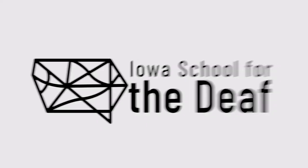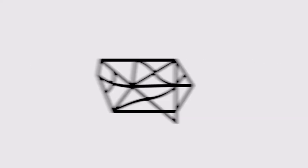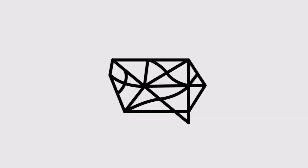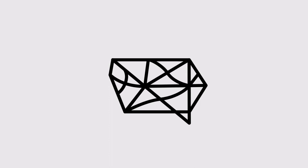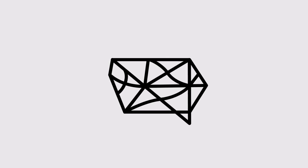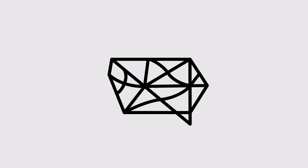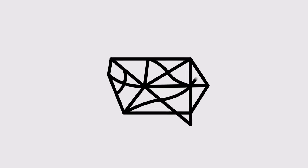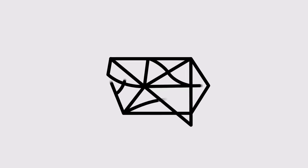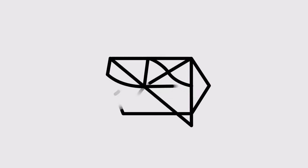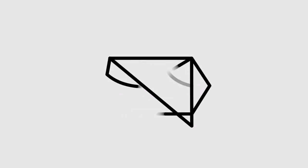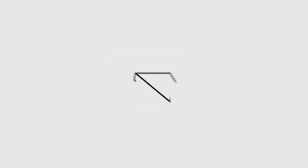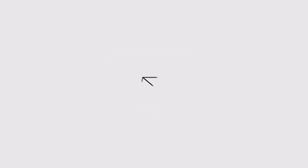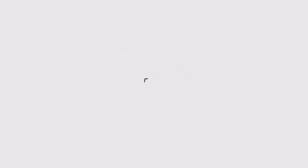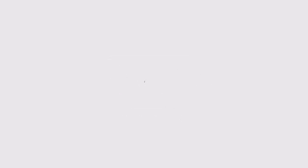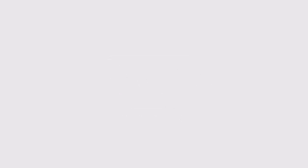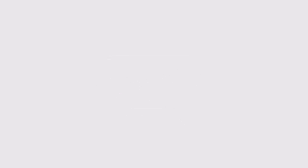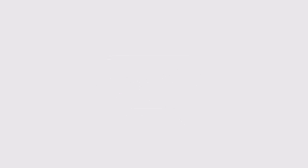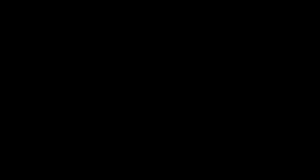too, no signs of tyranny, and if too, let's Did are followed? I'll I'm You